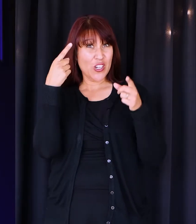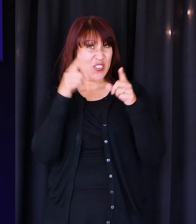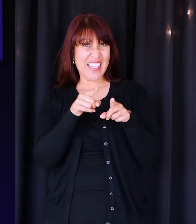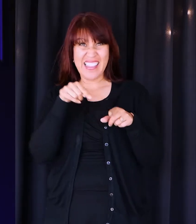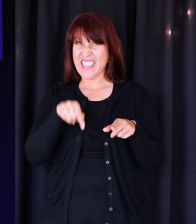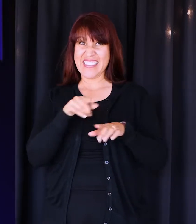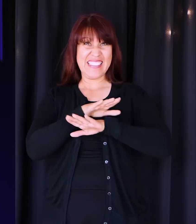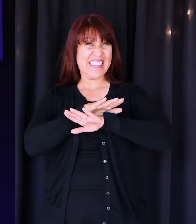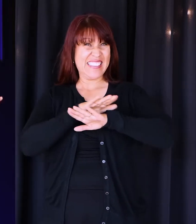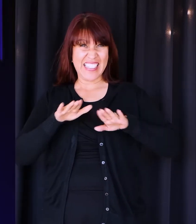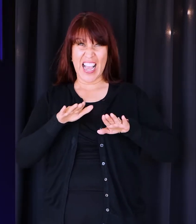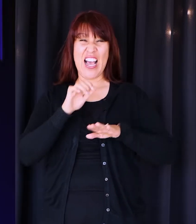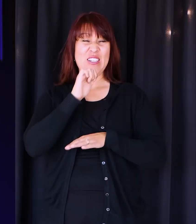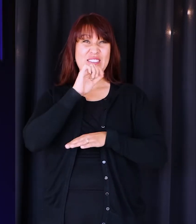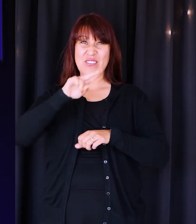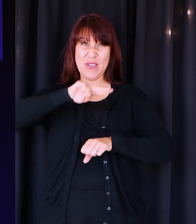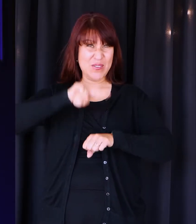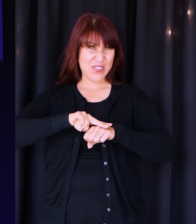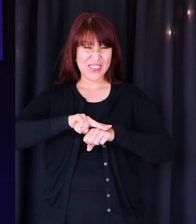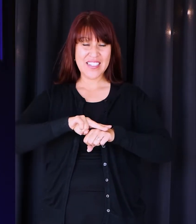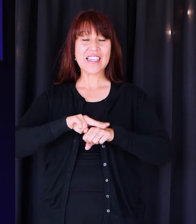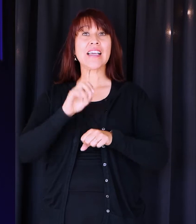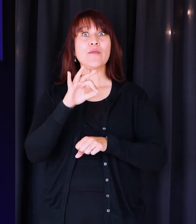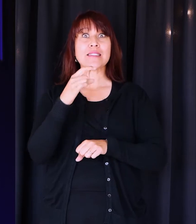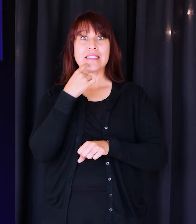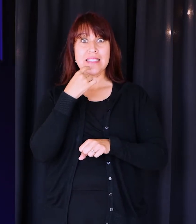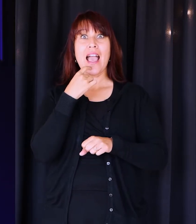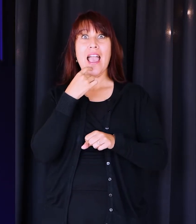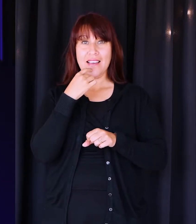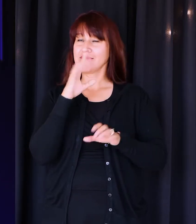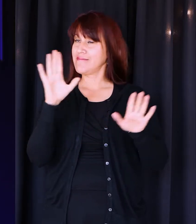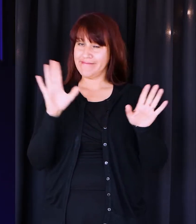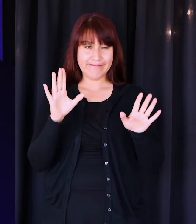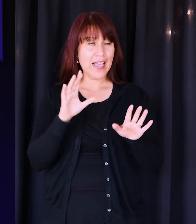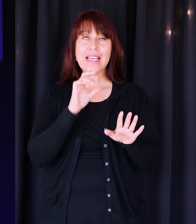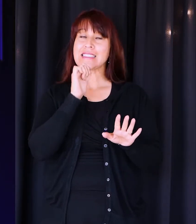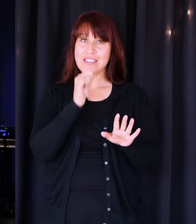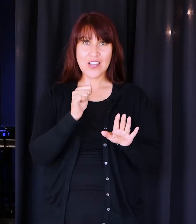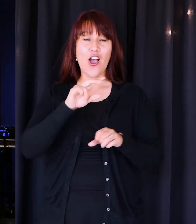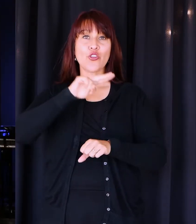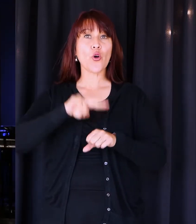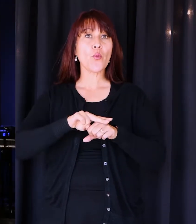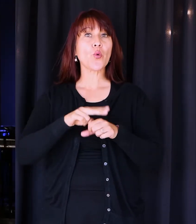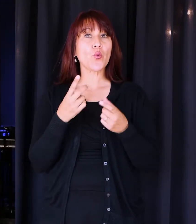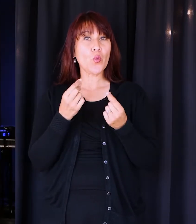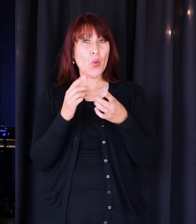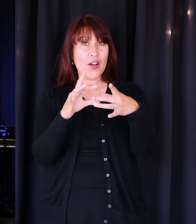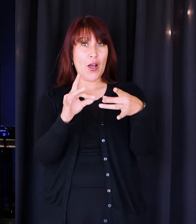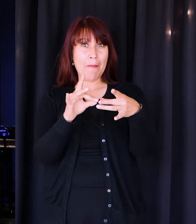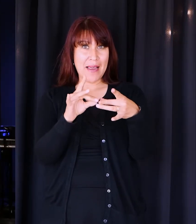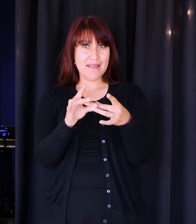not normal, this season that we're in, if you would say, wow, yeah, this is definitely not normal, why don't you just put the